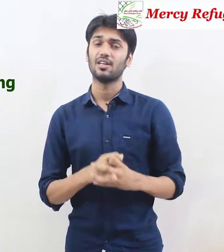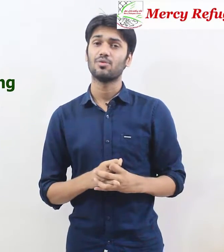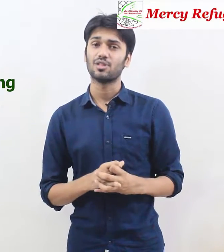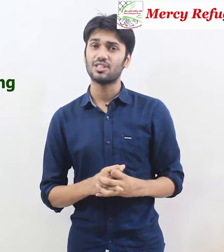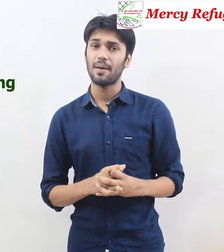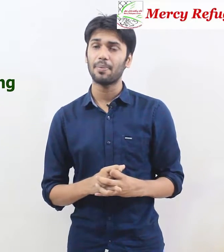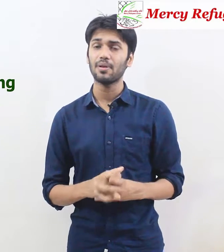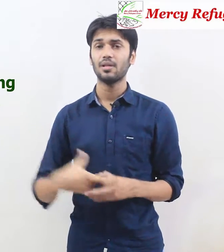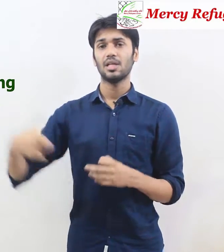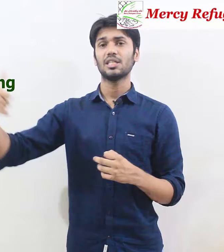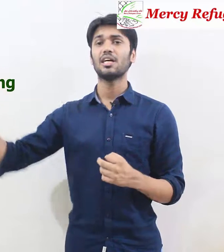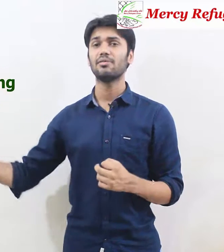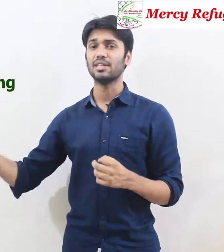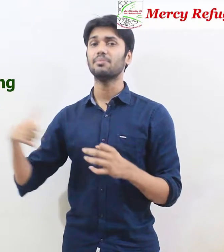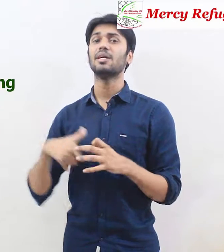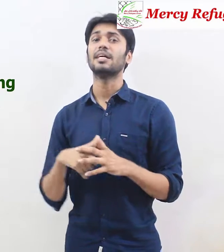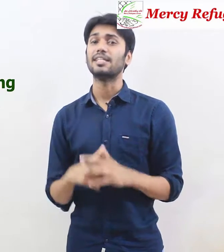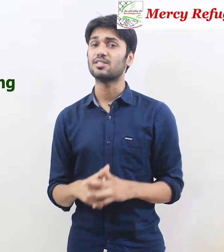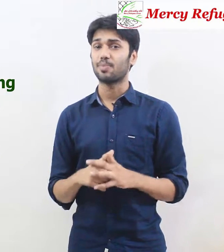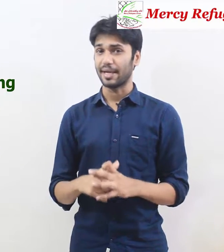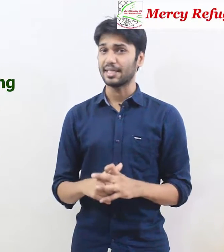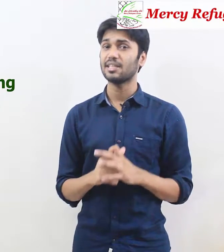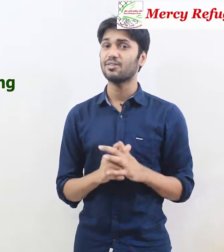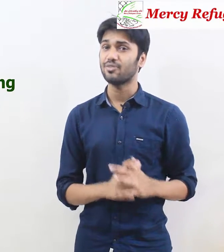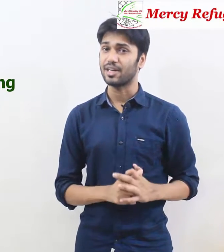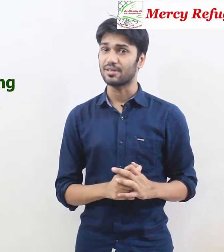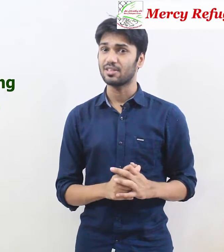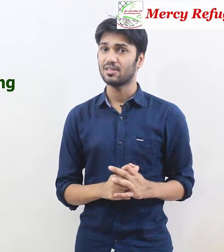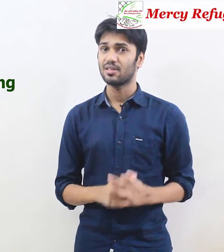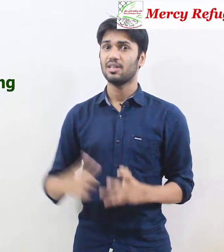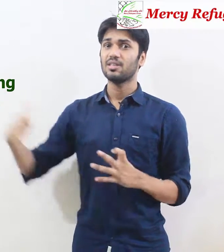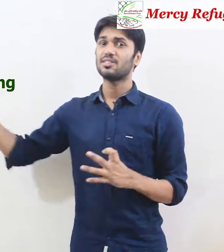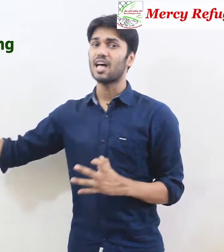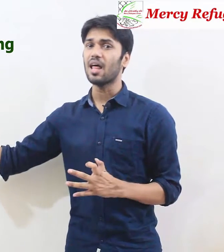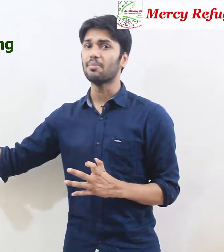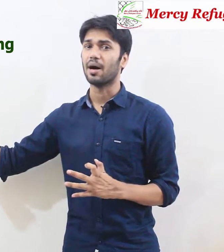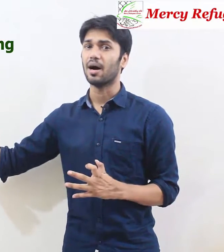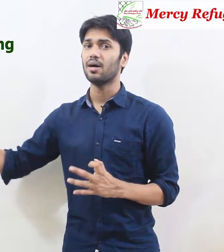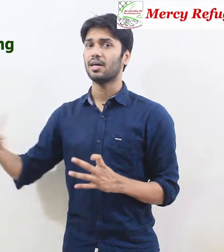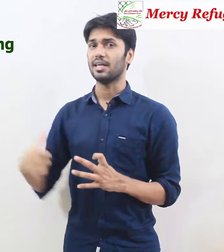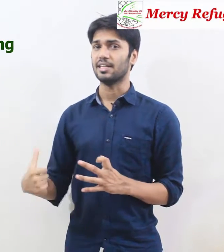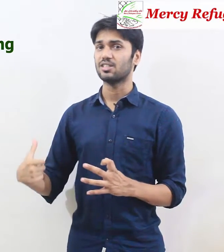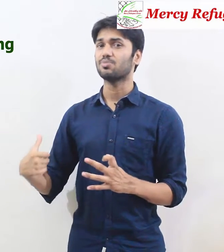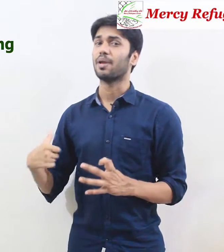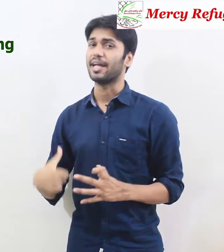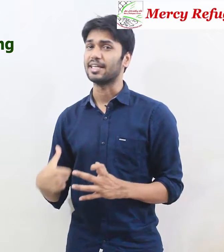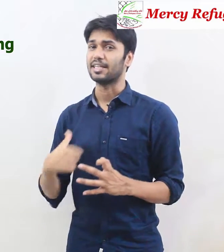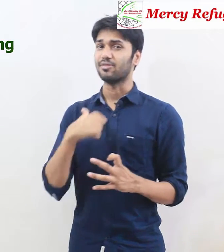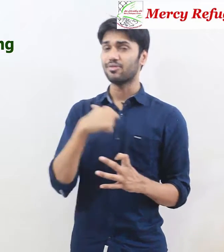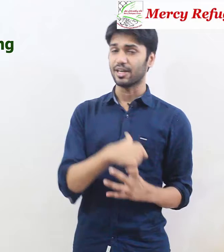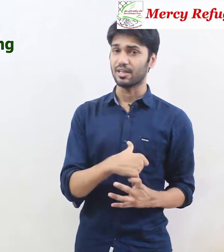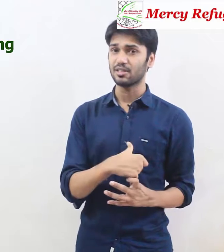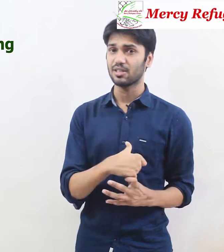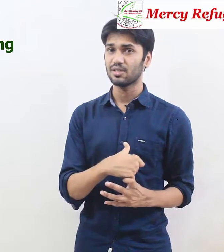it for example Karim is playing in the field Salma is playing in the field